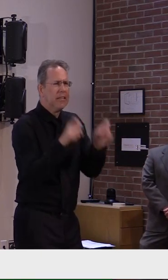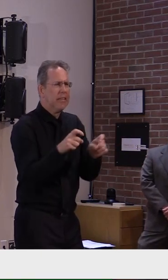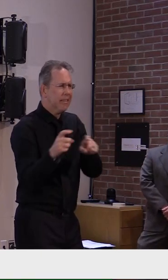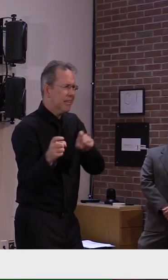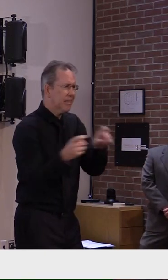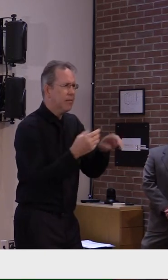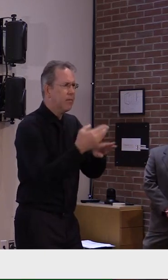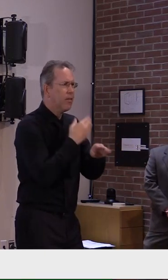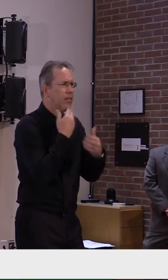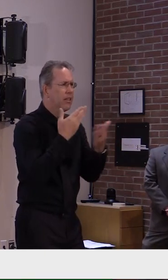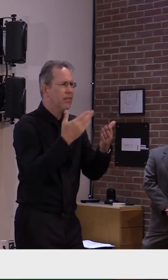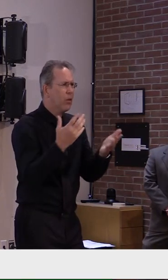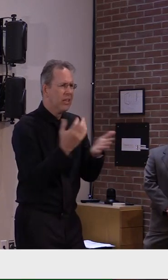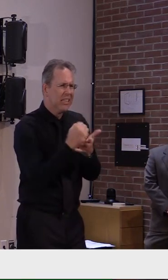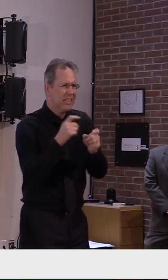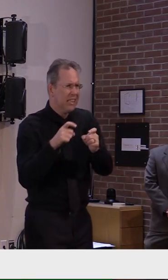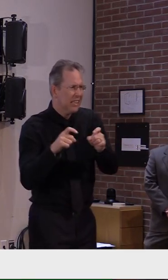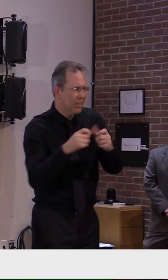for the future.